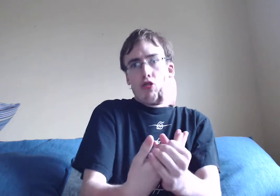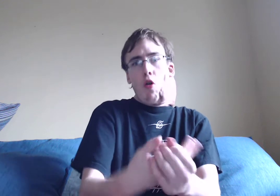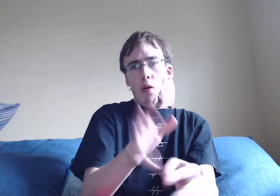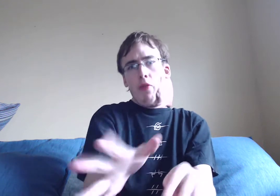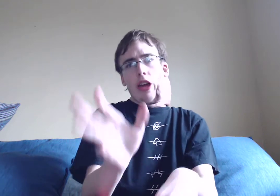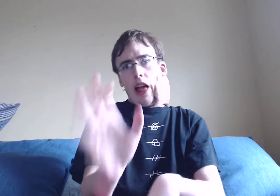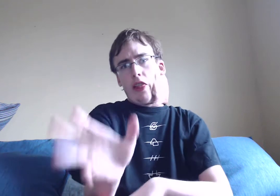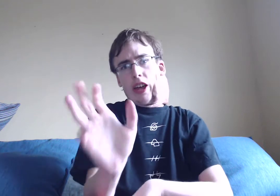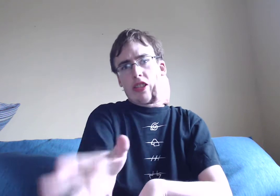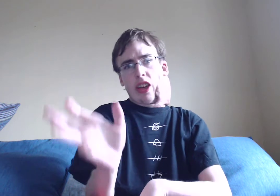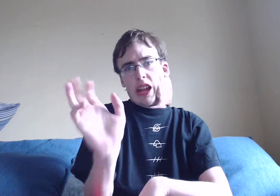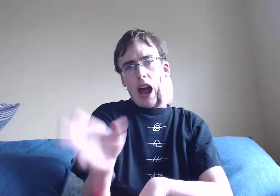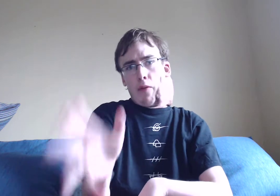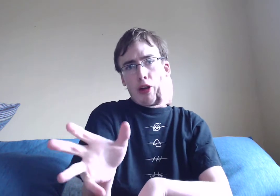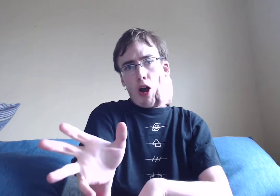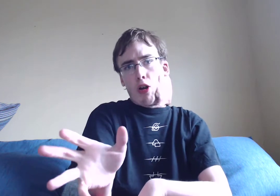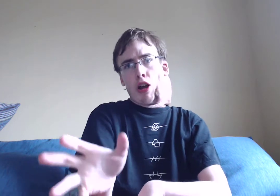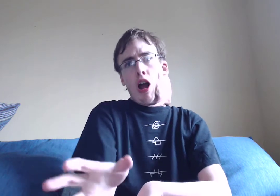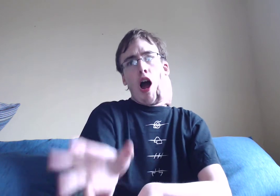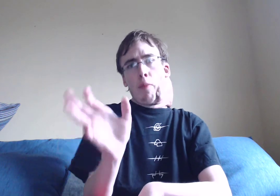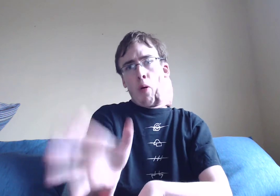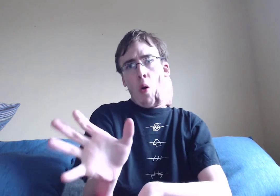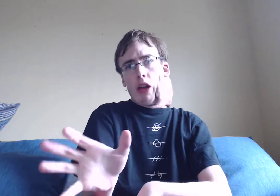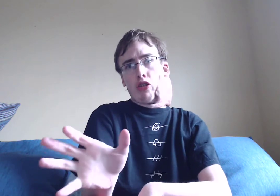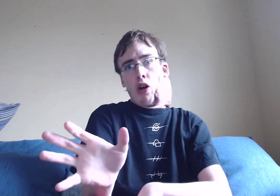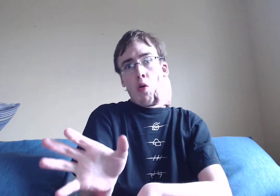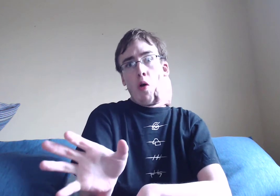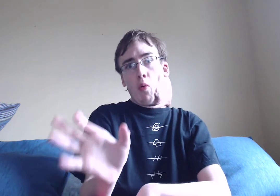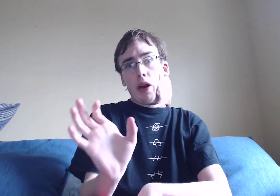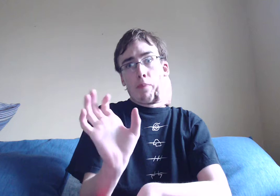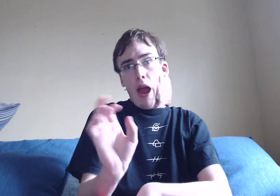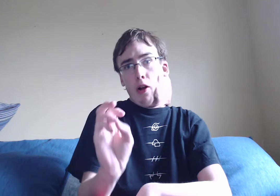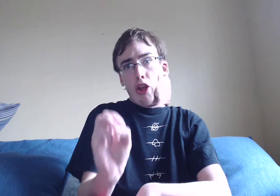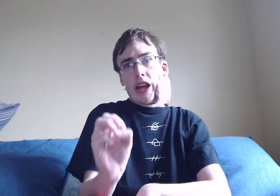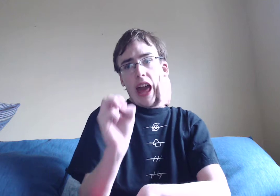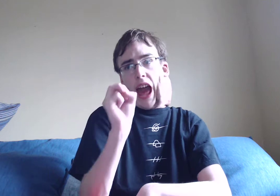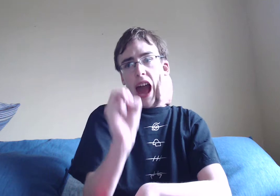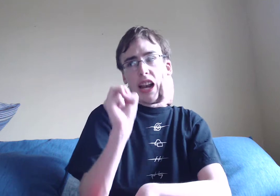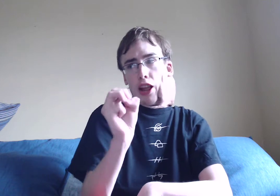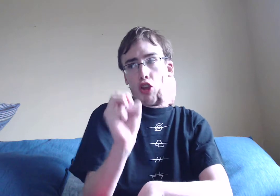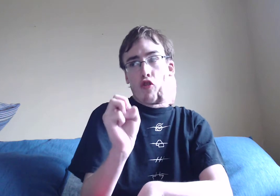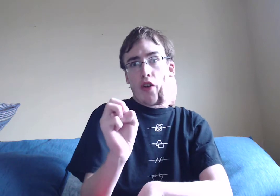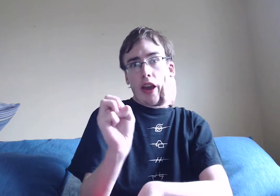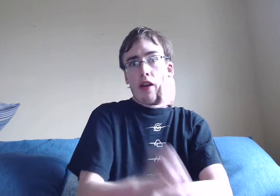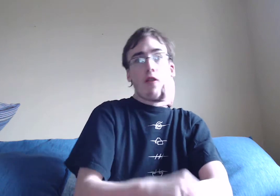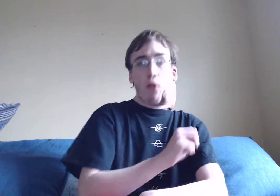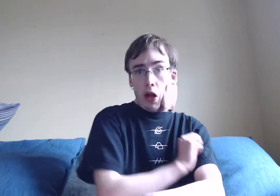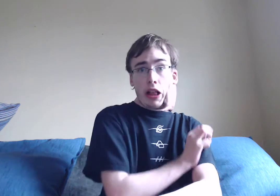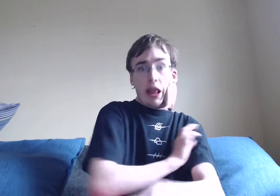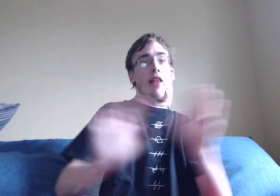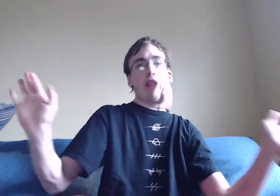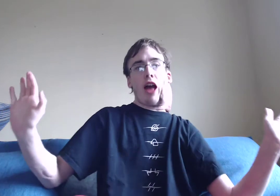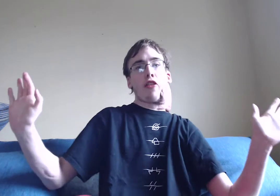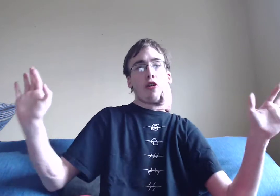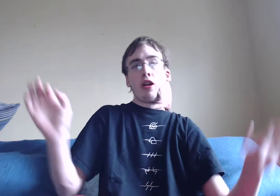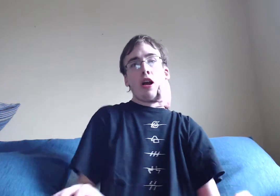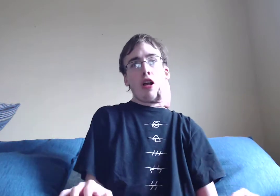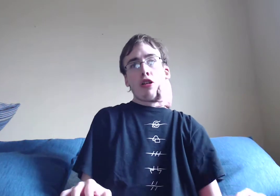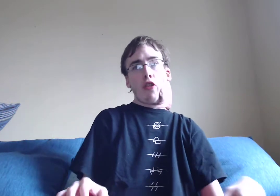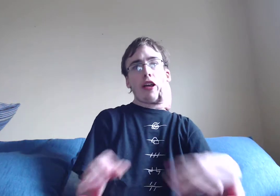normally. At least. In every arc. A point. Where we barely get. Any Luffy. For like. 10 chapters. There's like.